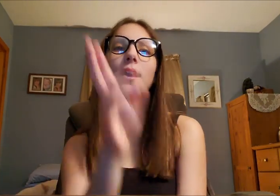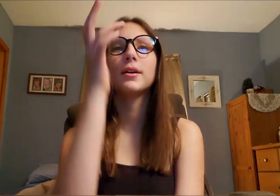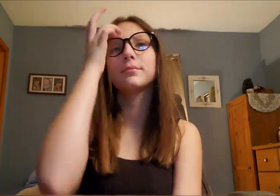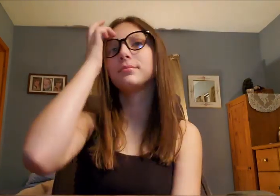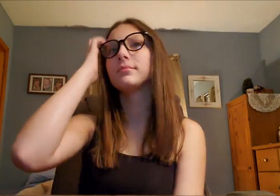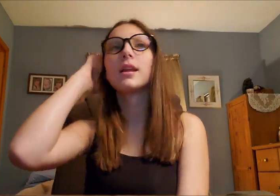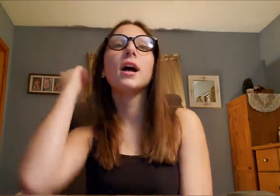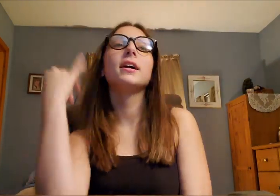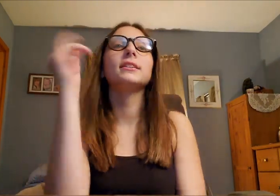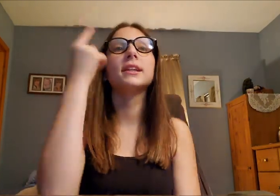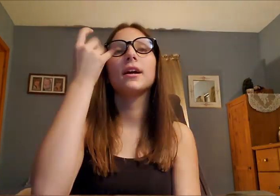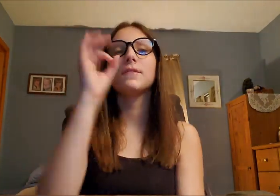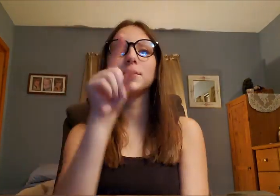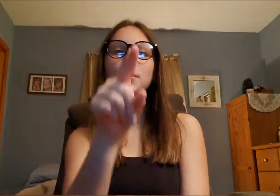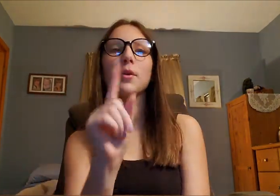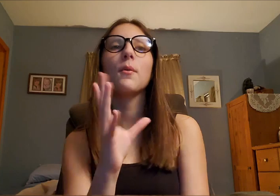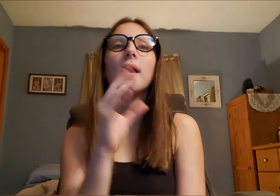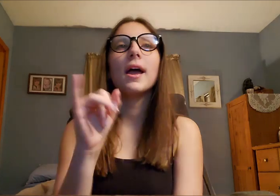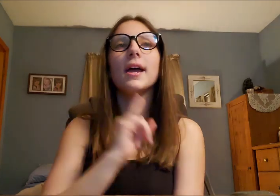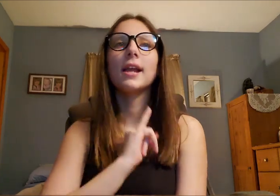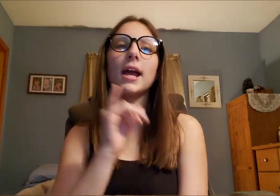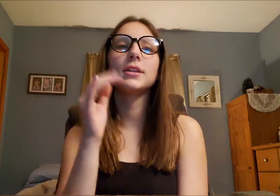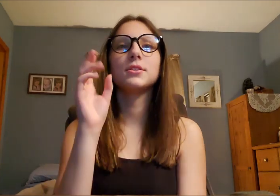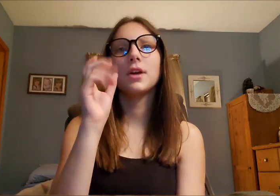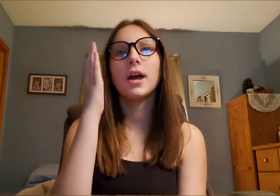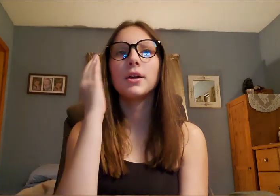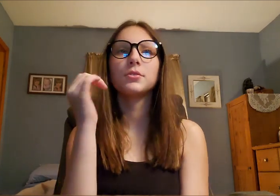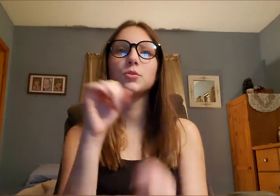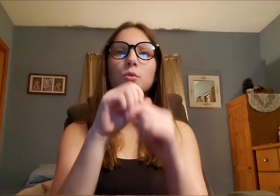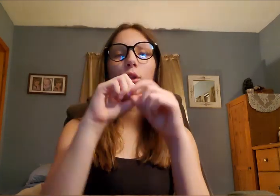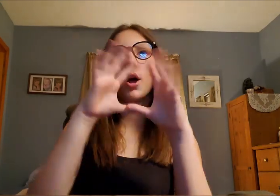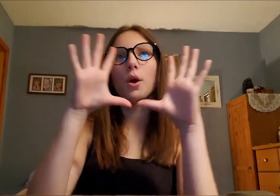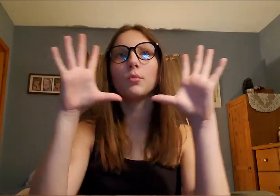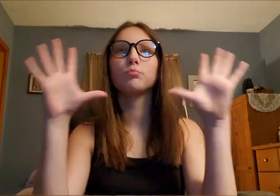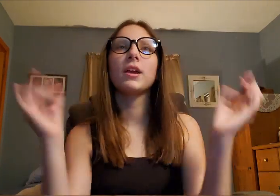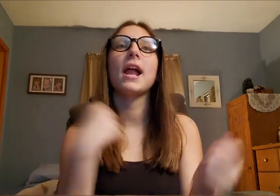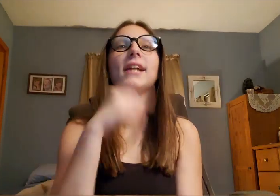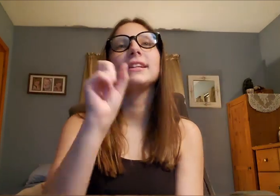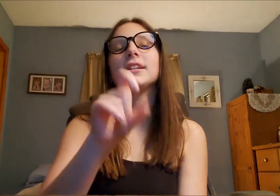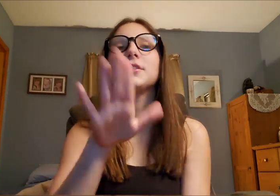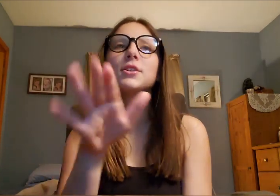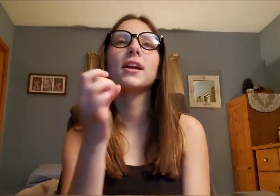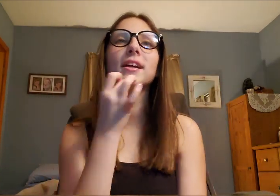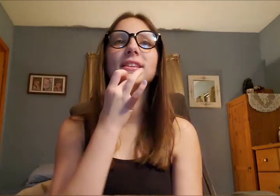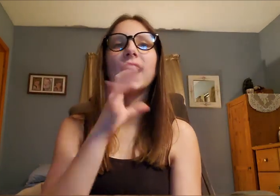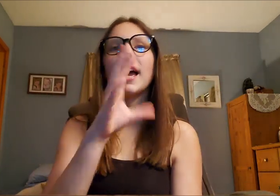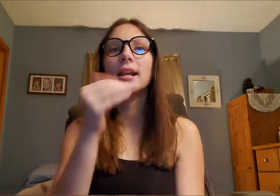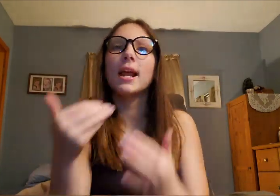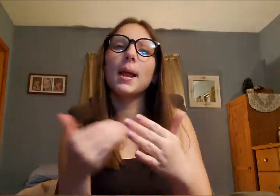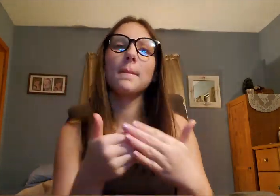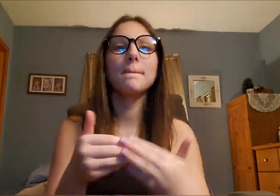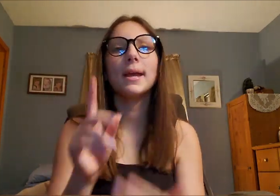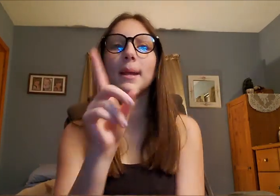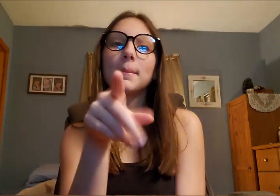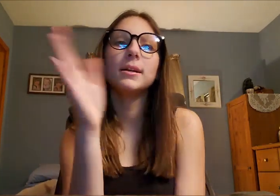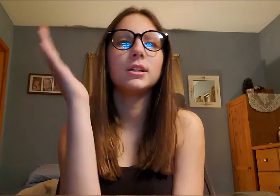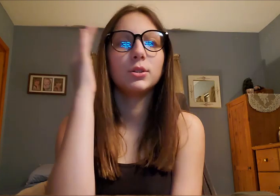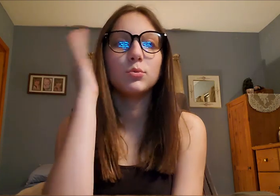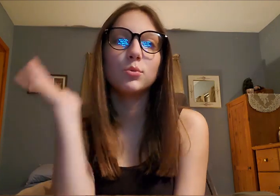I just think of you and it starts to glow And I need your light and baby you